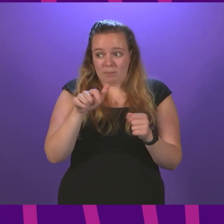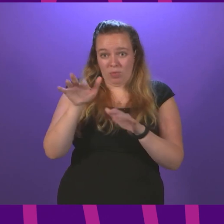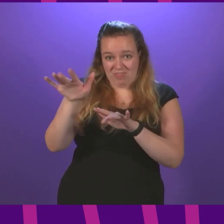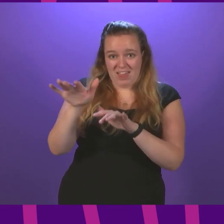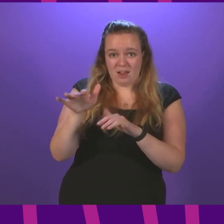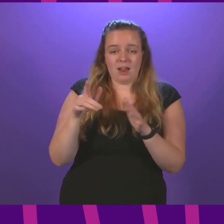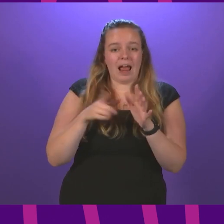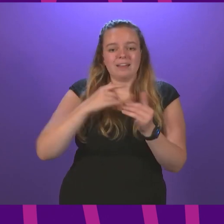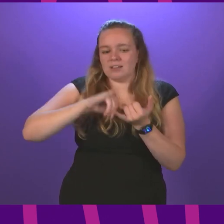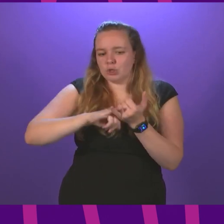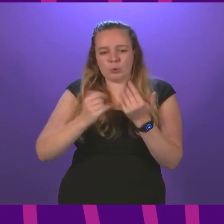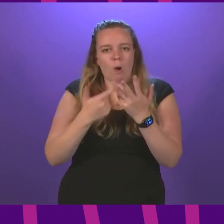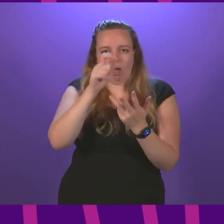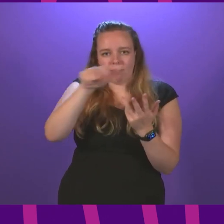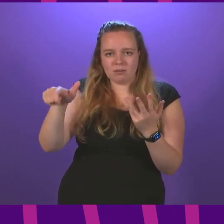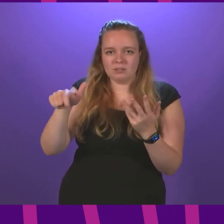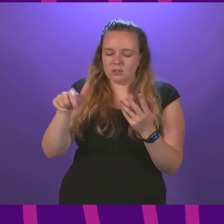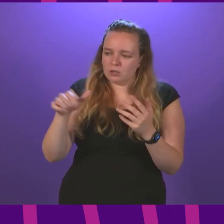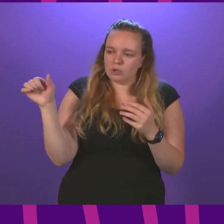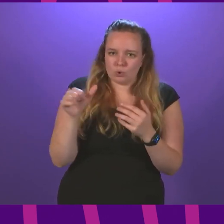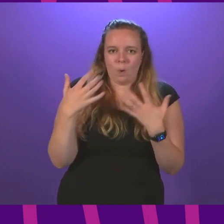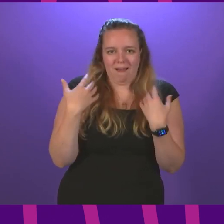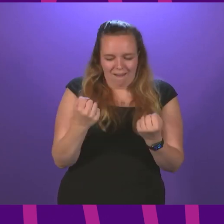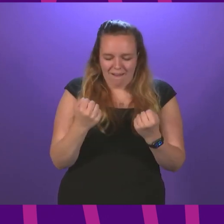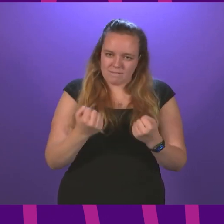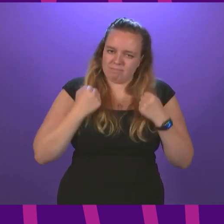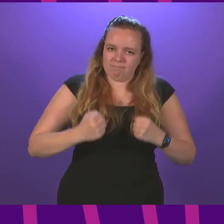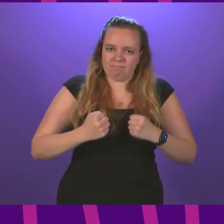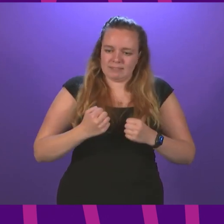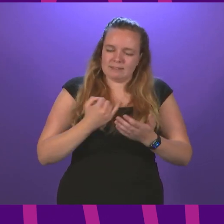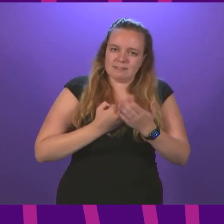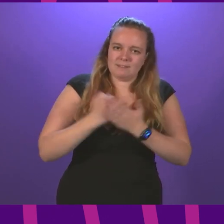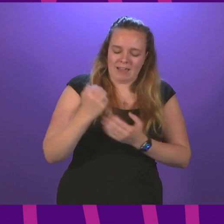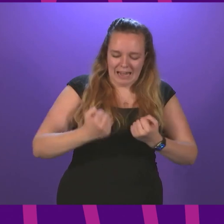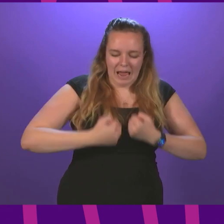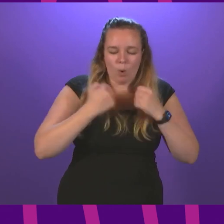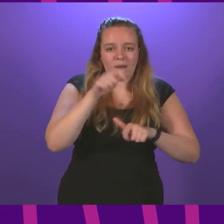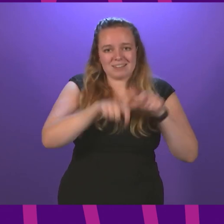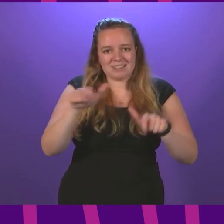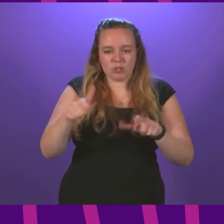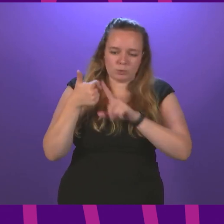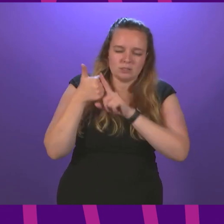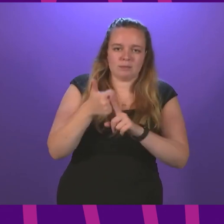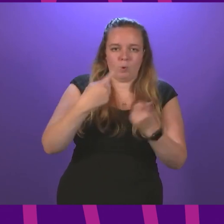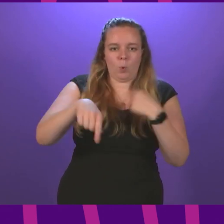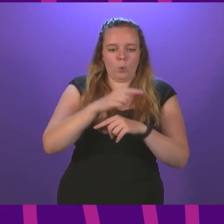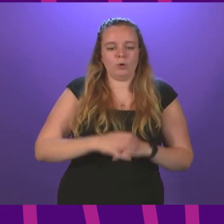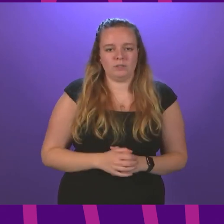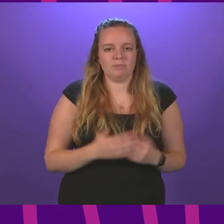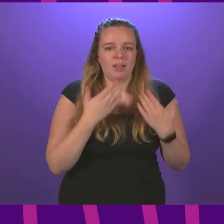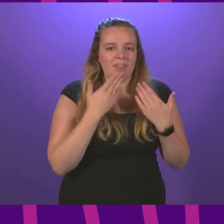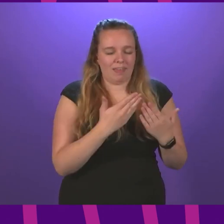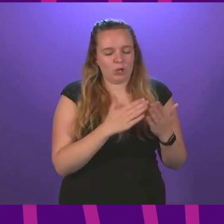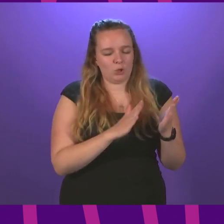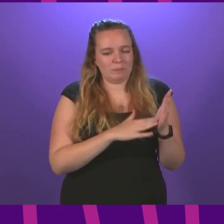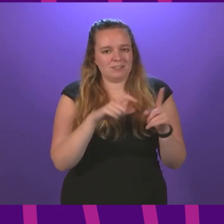benches, Alexander Stutt and others, show a backbone, show principle and defend our constituents against the government. Thank